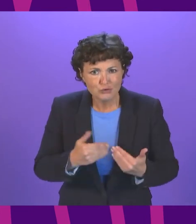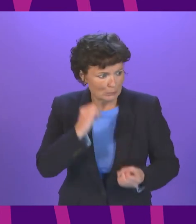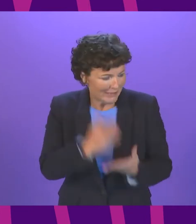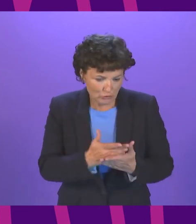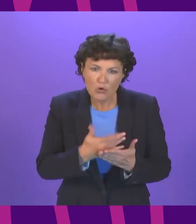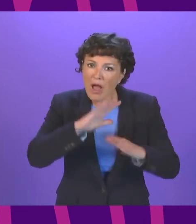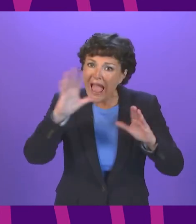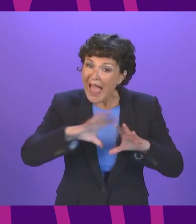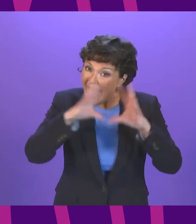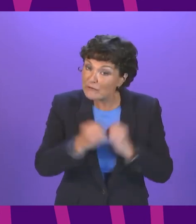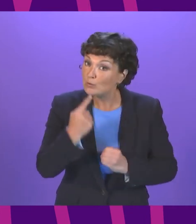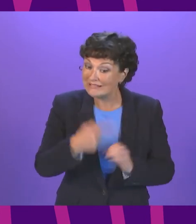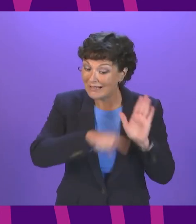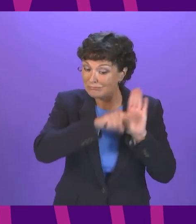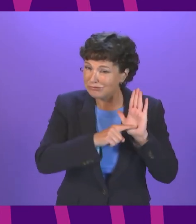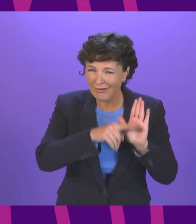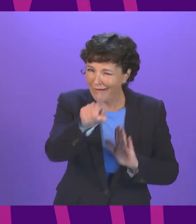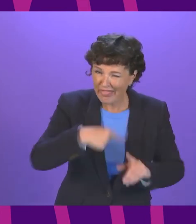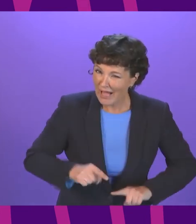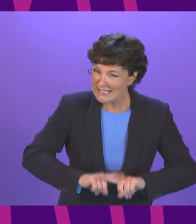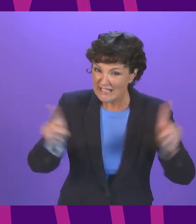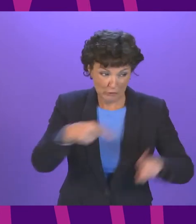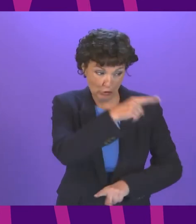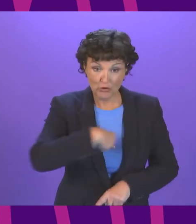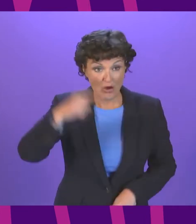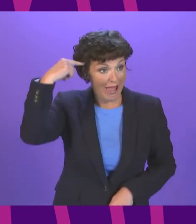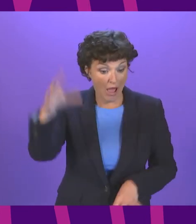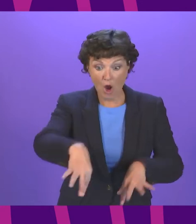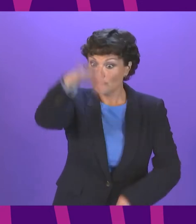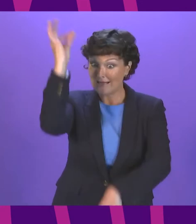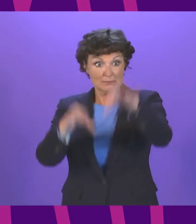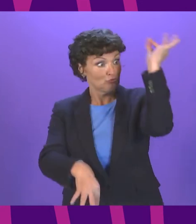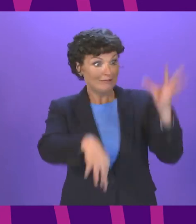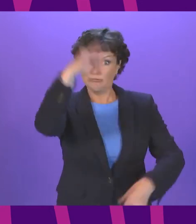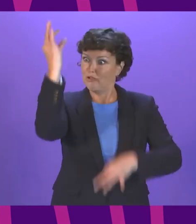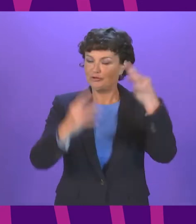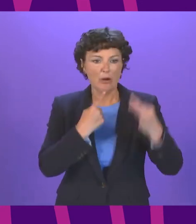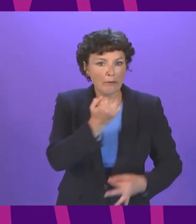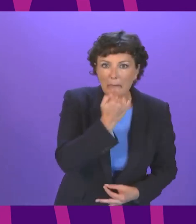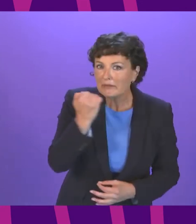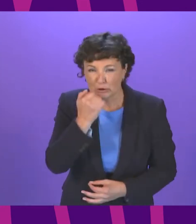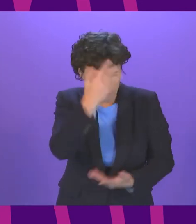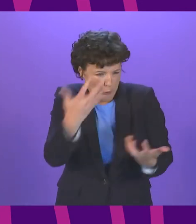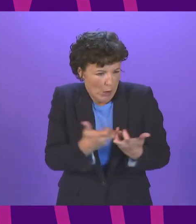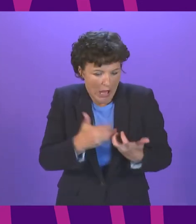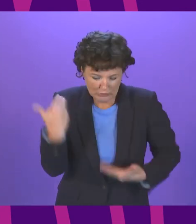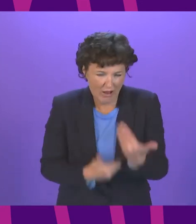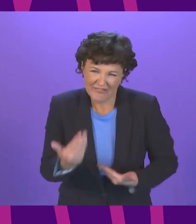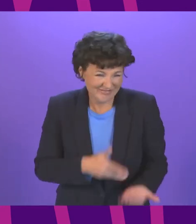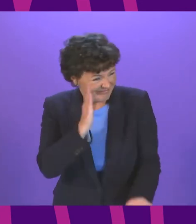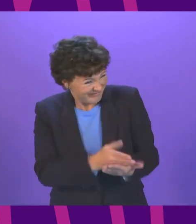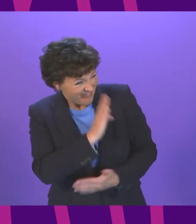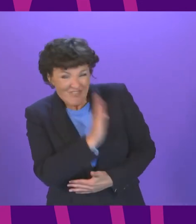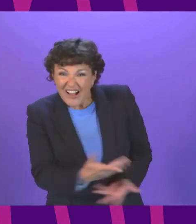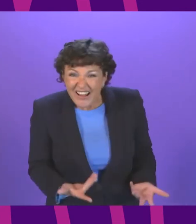deliver. That's very different to simply plucking figures out of thin air with no idea whatsoever how to deliver them. And frankly